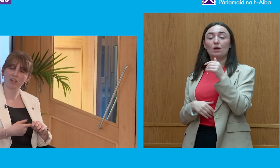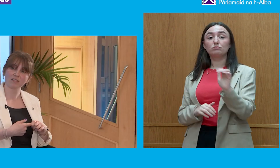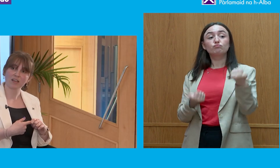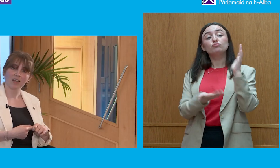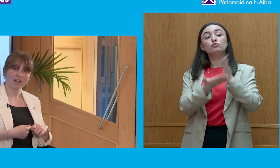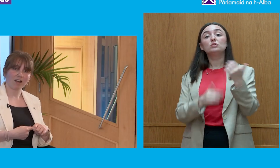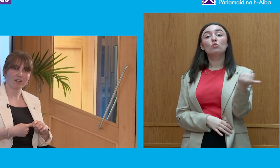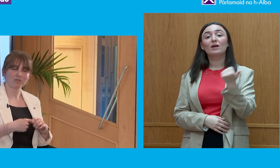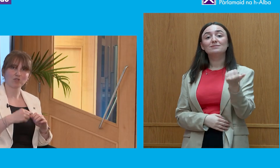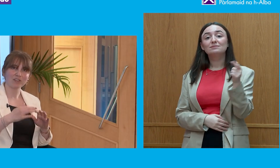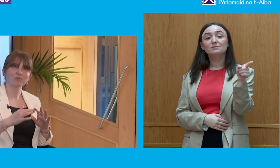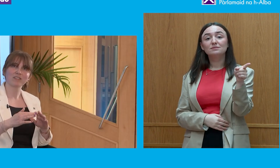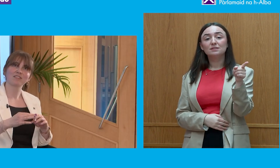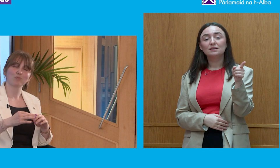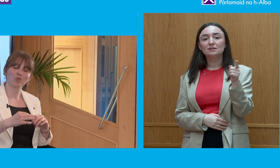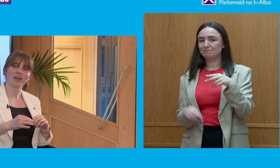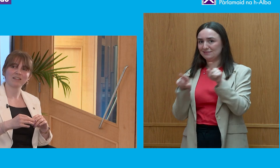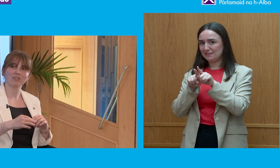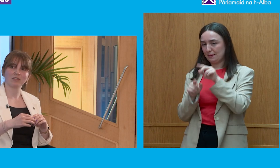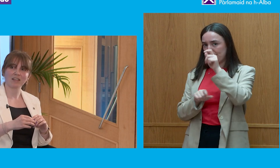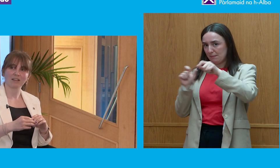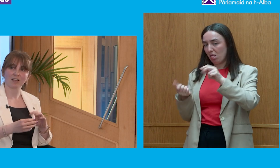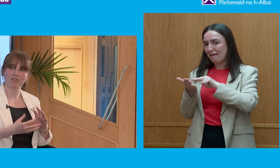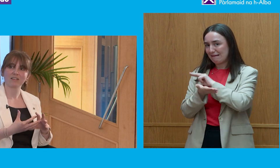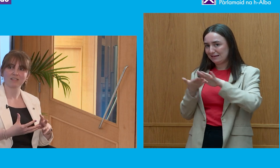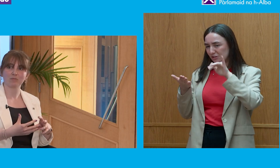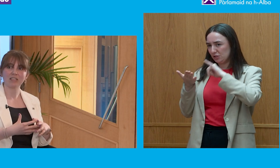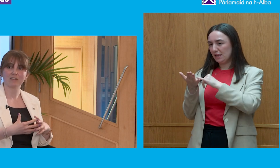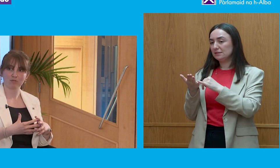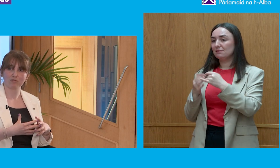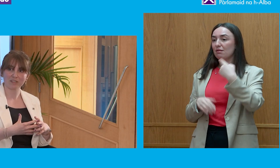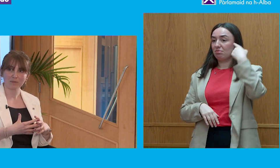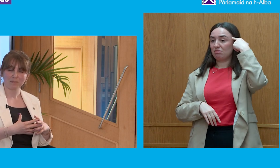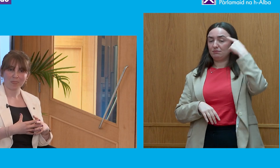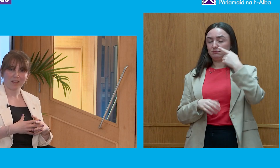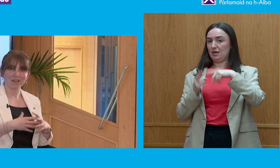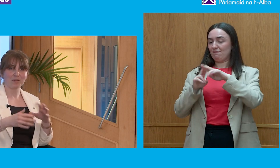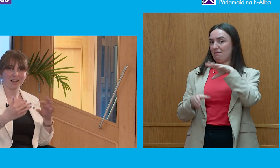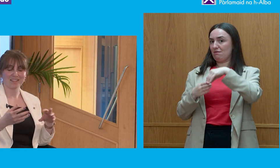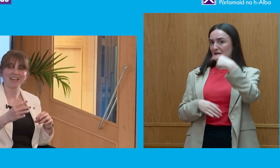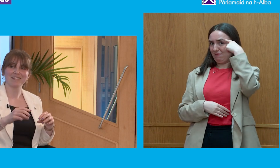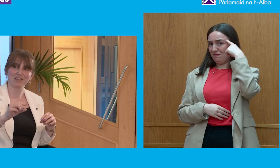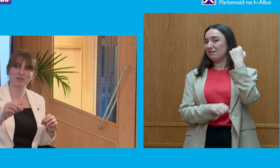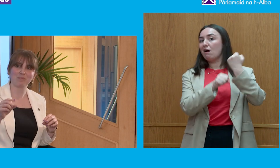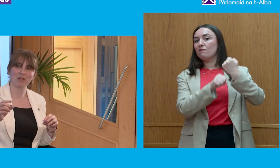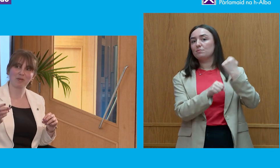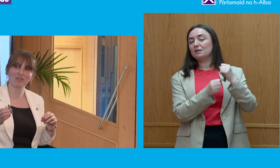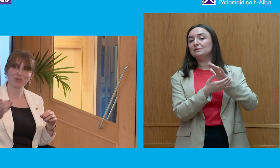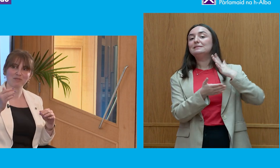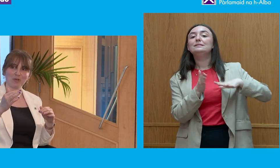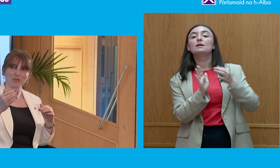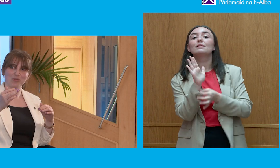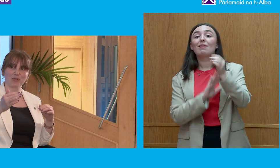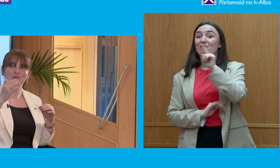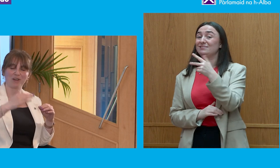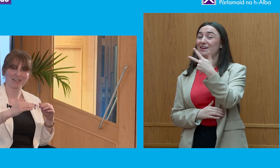with the NHS are 20% more likely to think that the governing system needs improvement. And that's 86%, by the way.